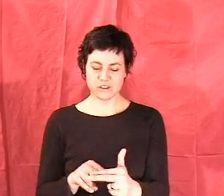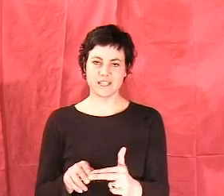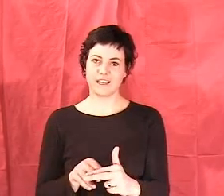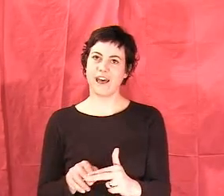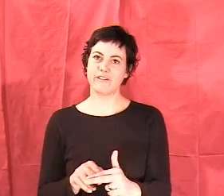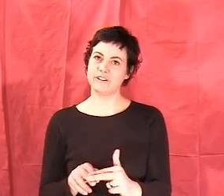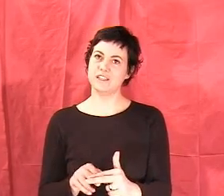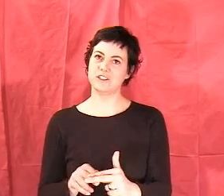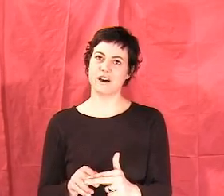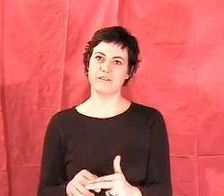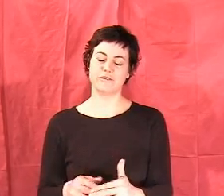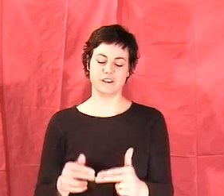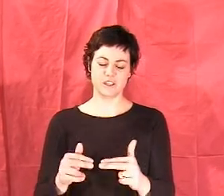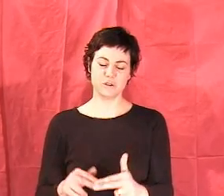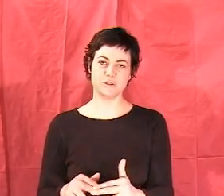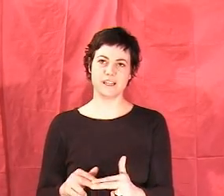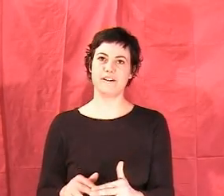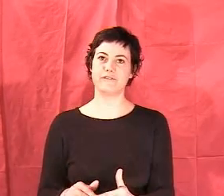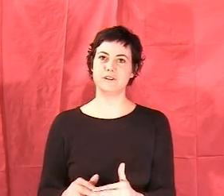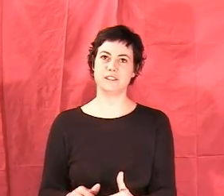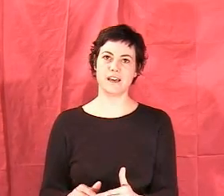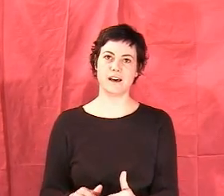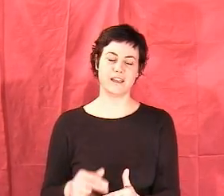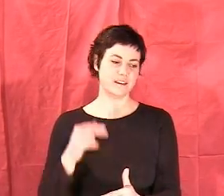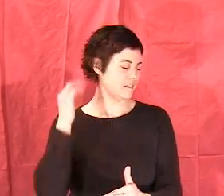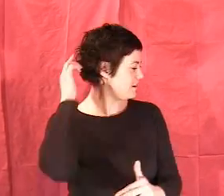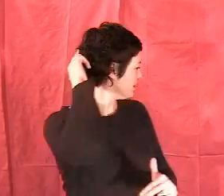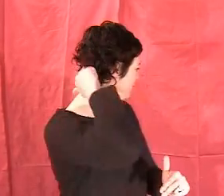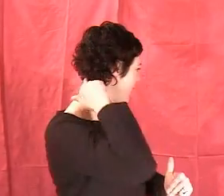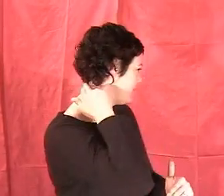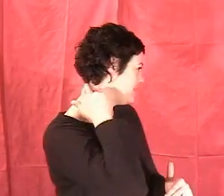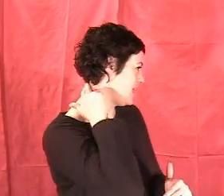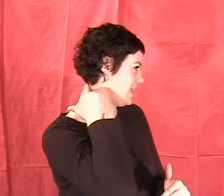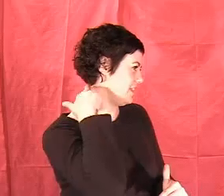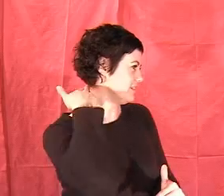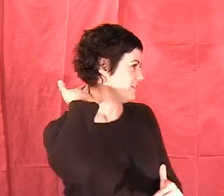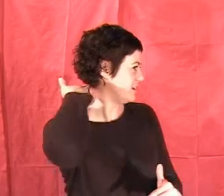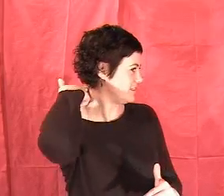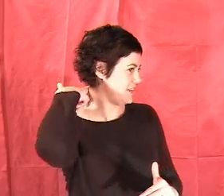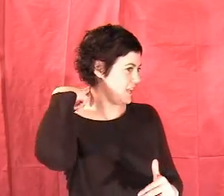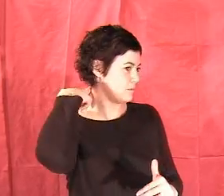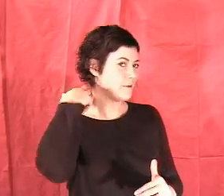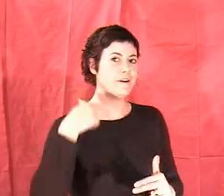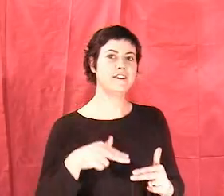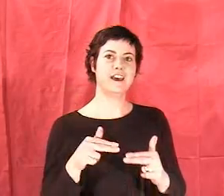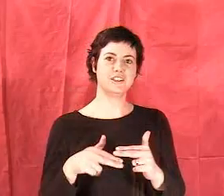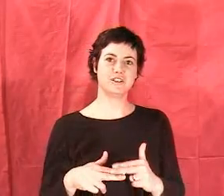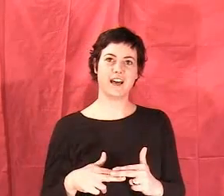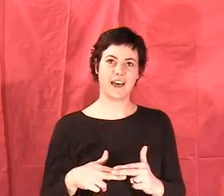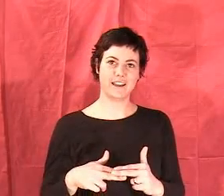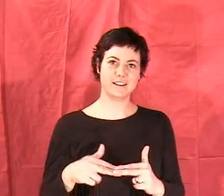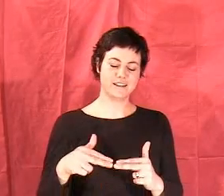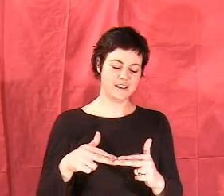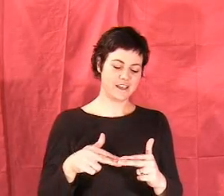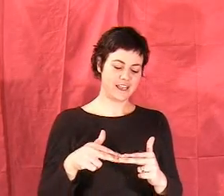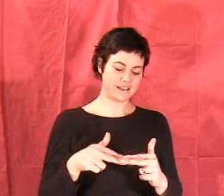you get that half an inch off, use that first cut at the back of the head, at the nape, as your guide. And